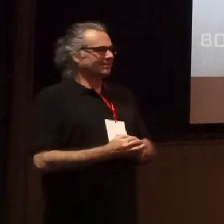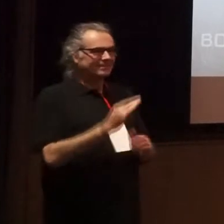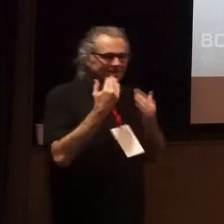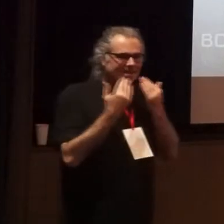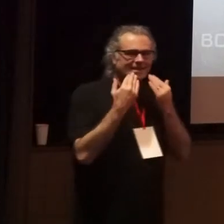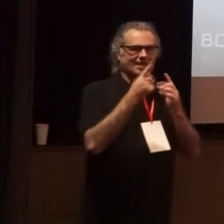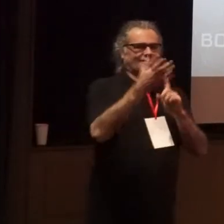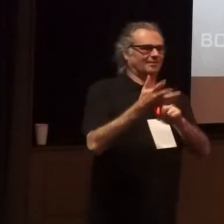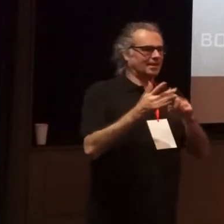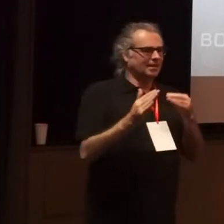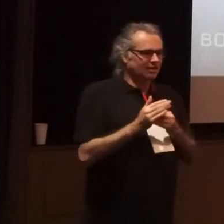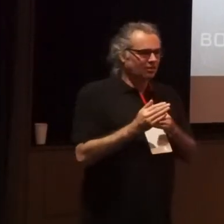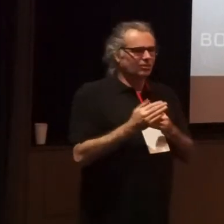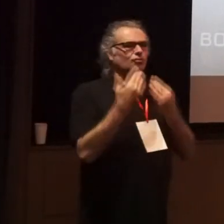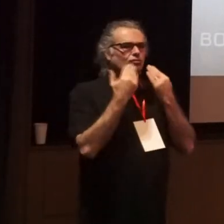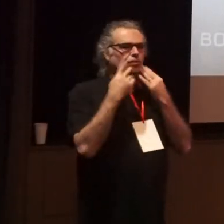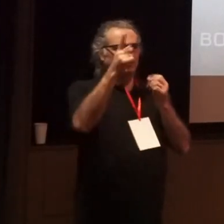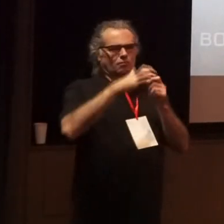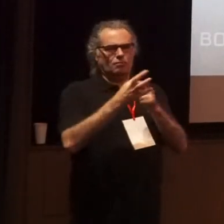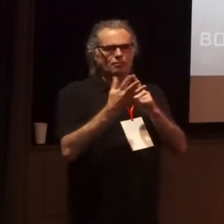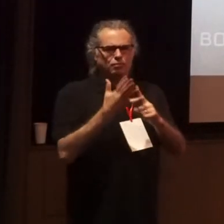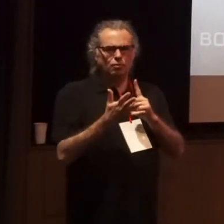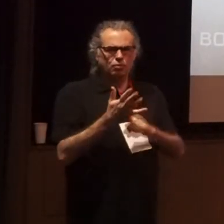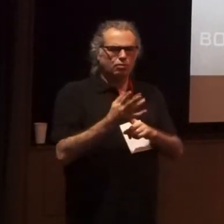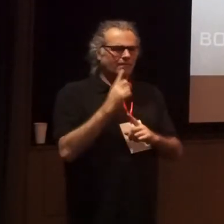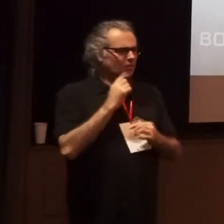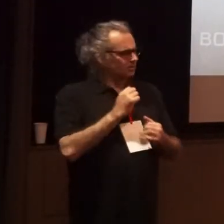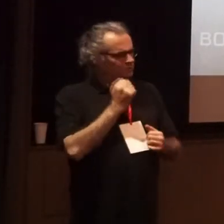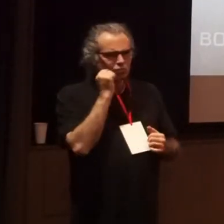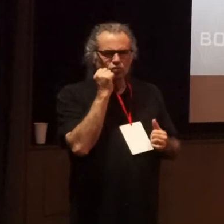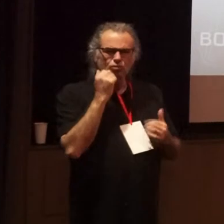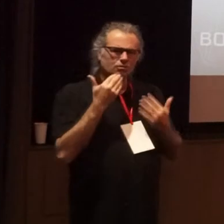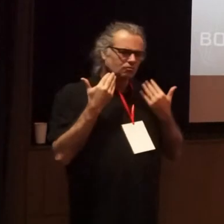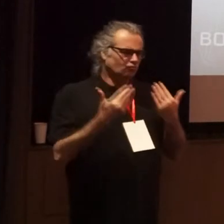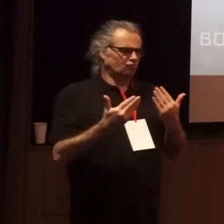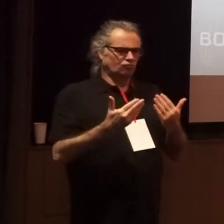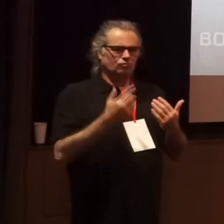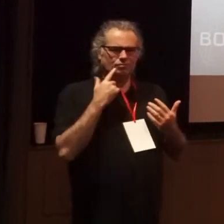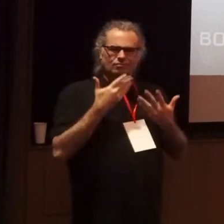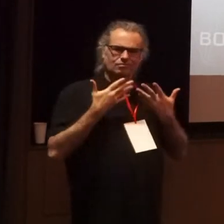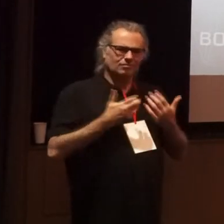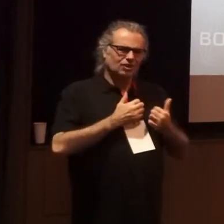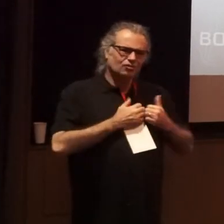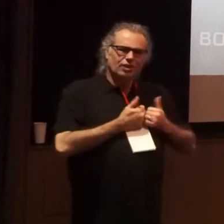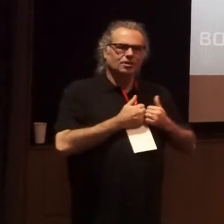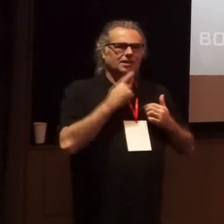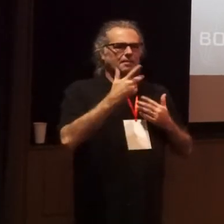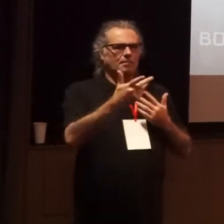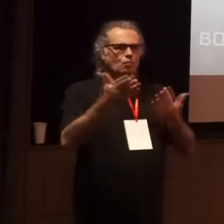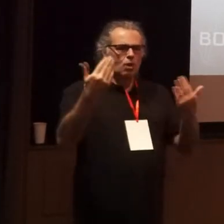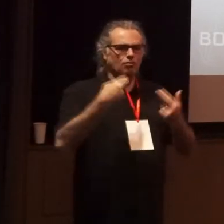Thanks so much Liz and thank you to Paul for such a warm, informative and generous welcome and